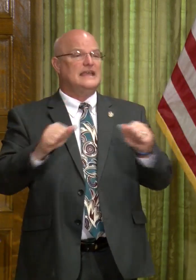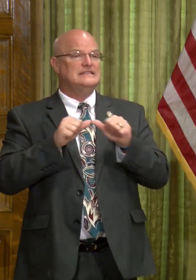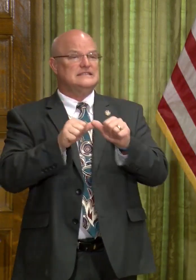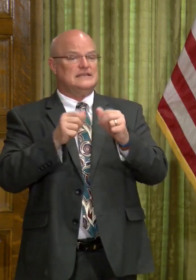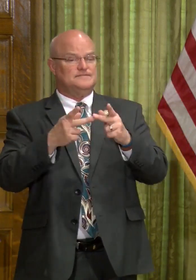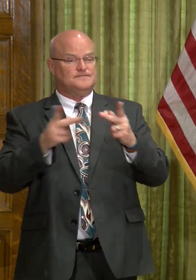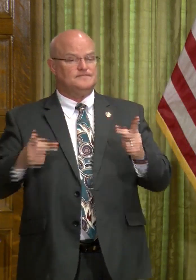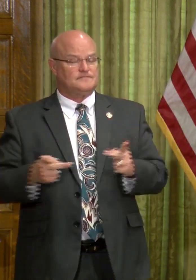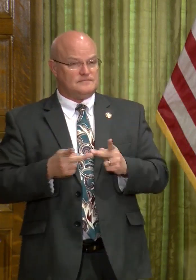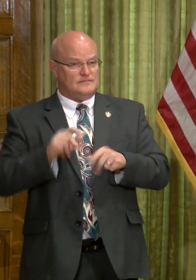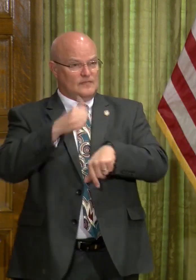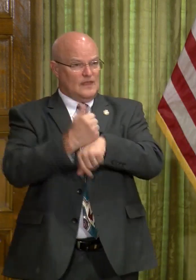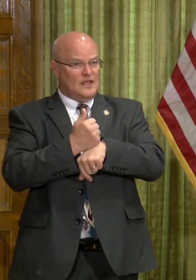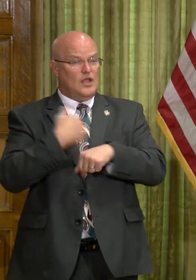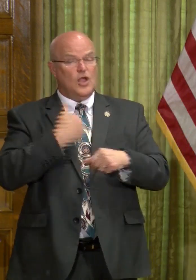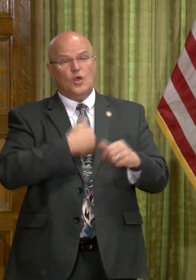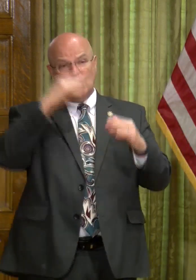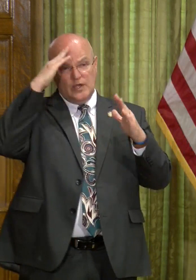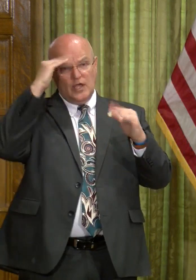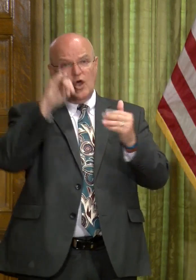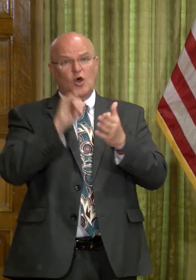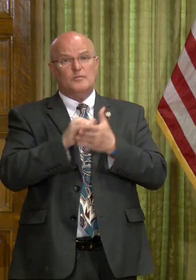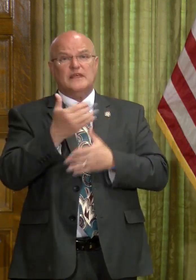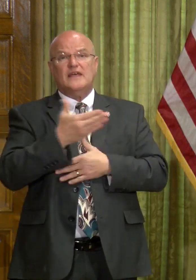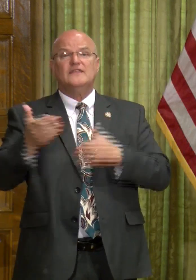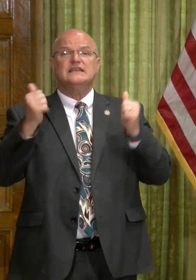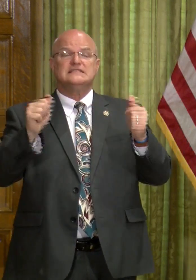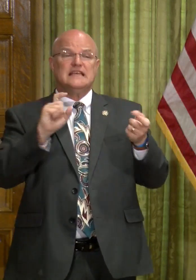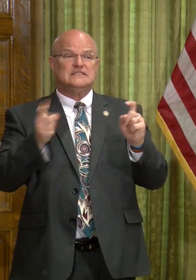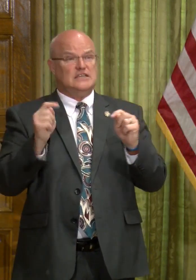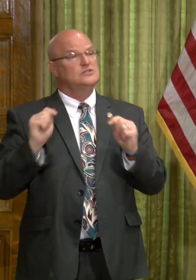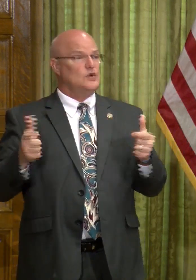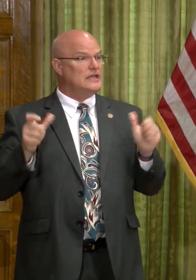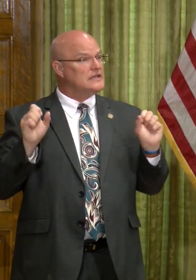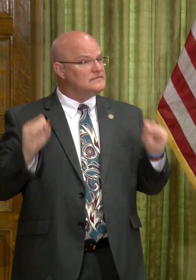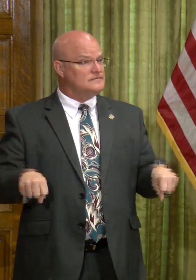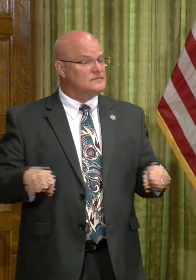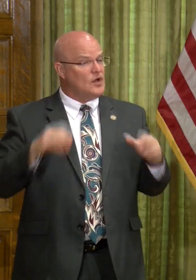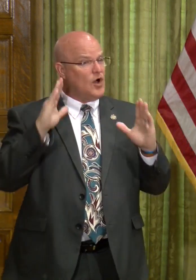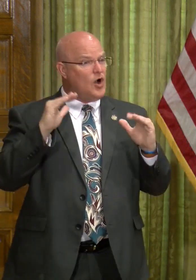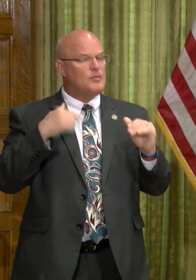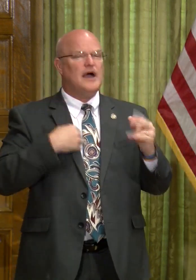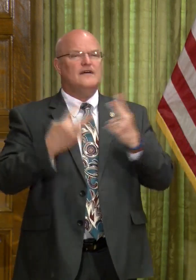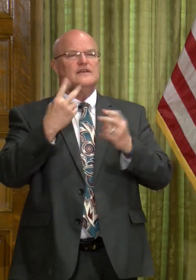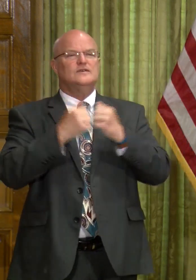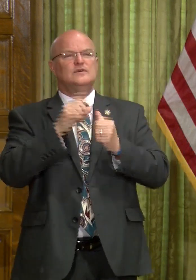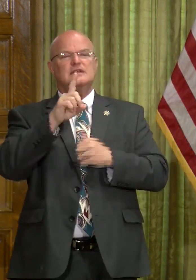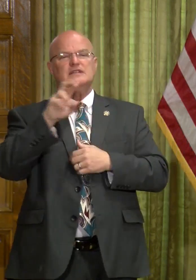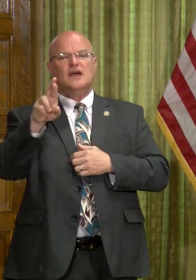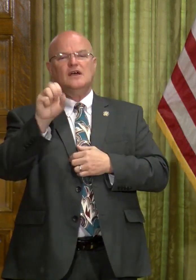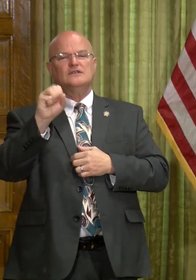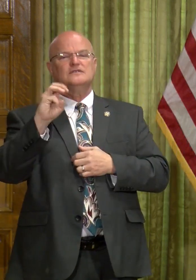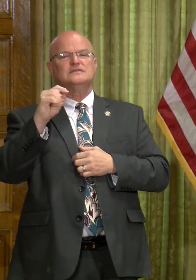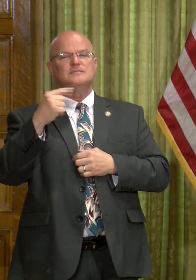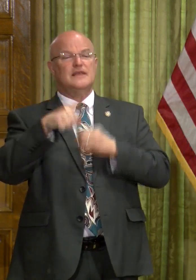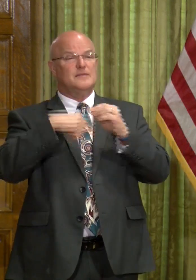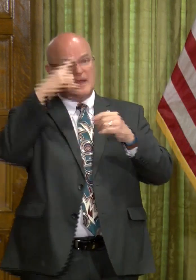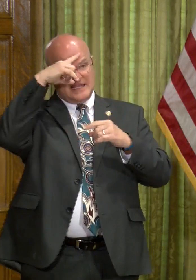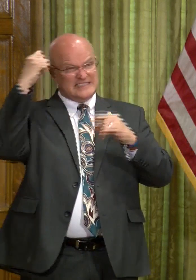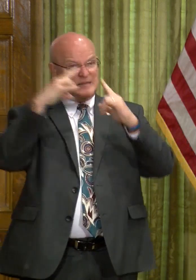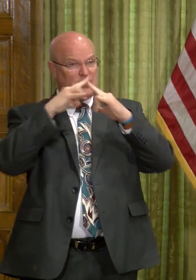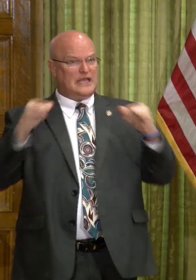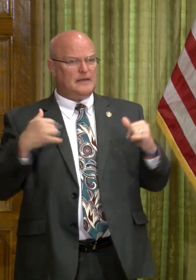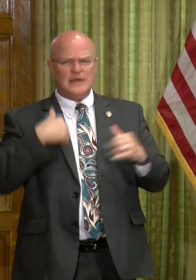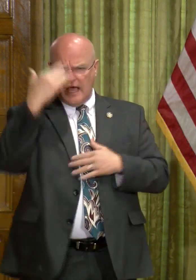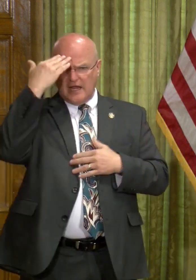stay in place, and we hope that, uh, things can change quickly. Uh, I visit with Dr. Smith about summer camps. I